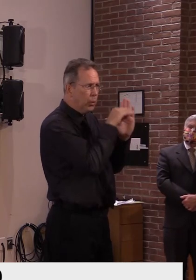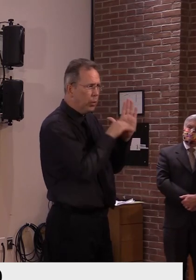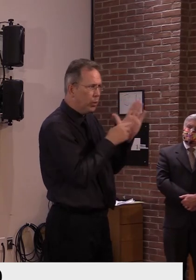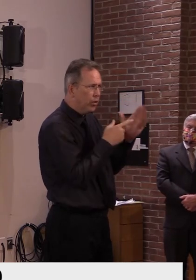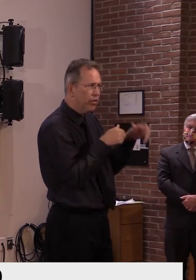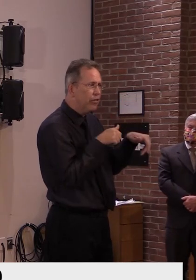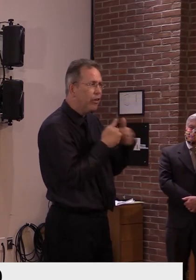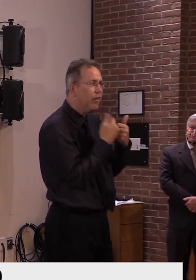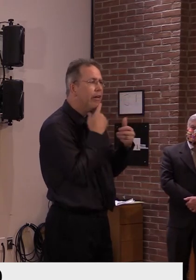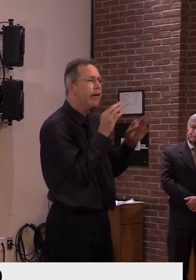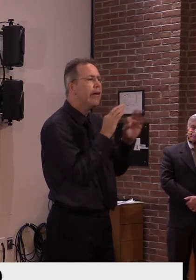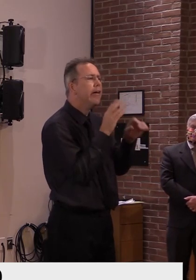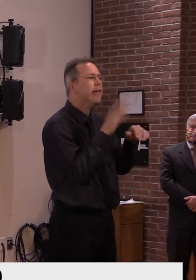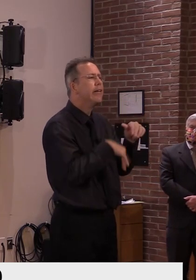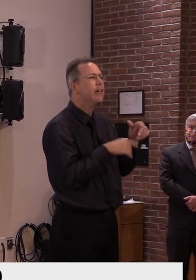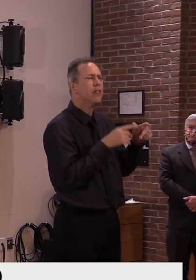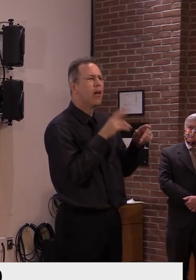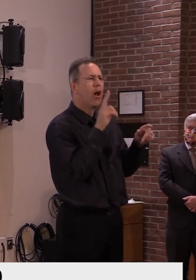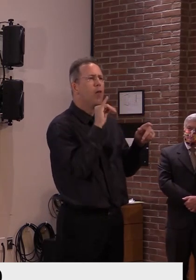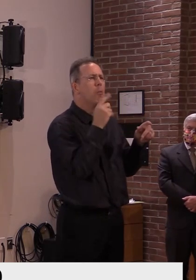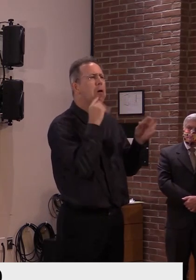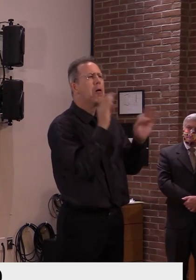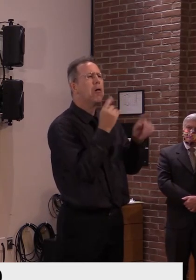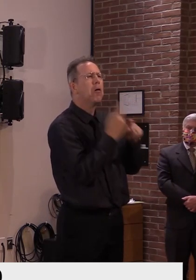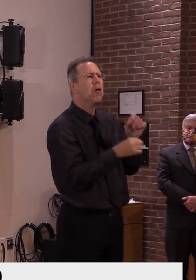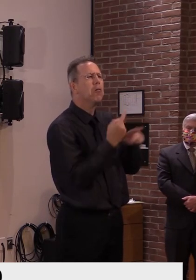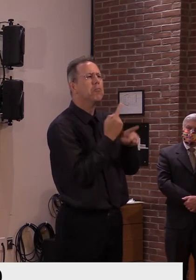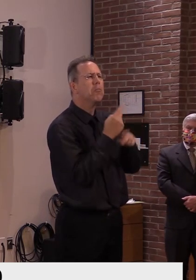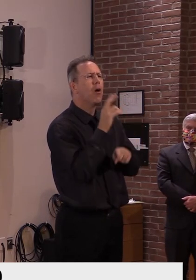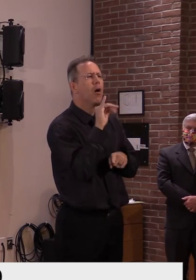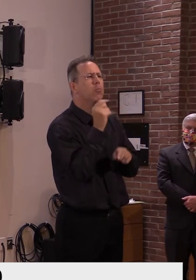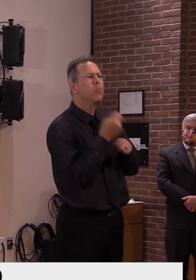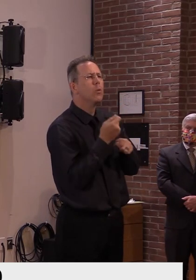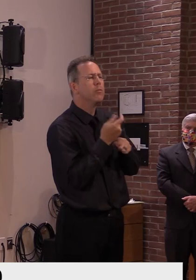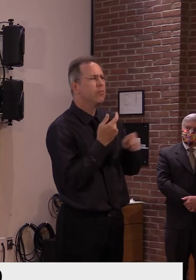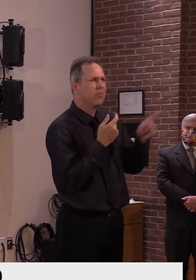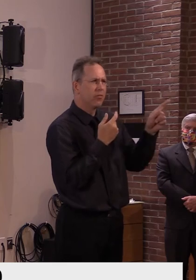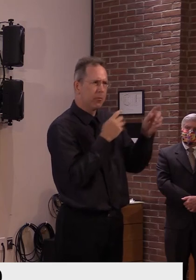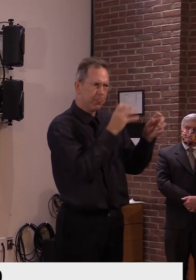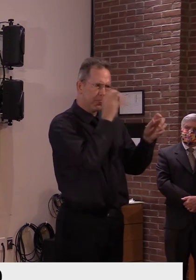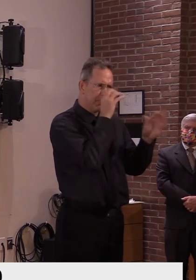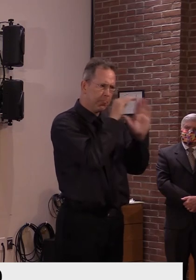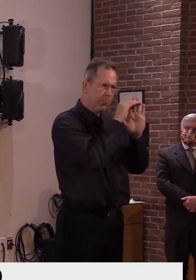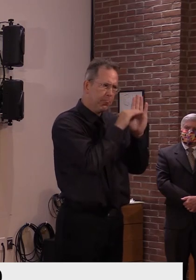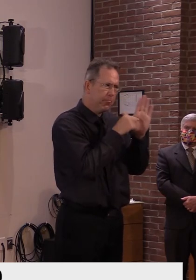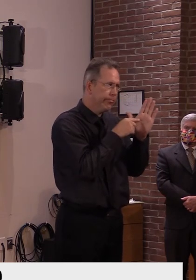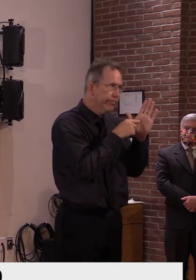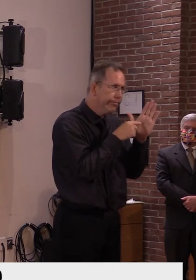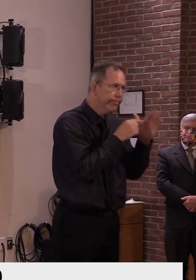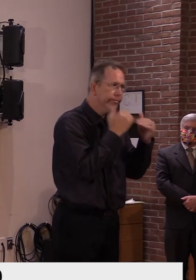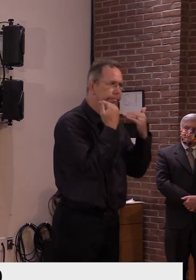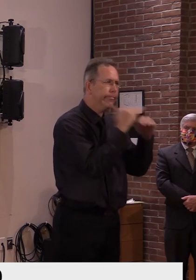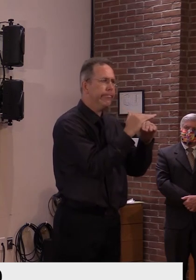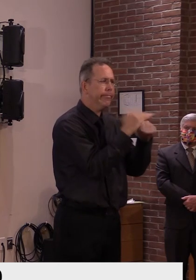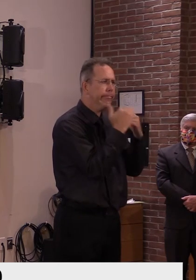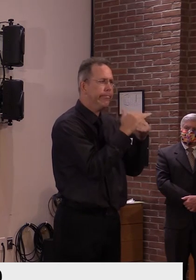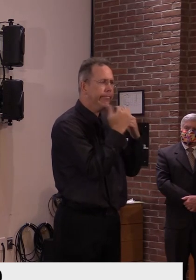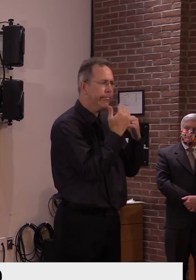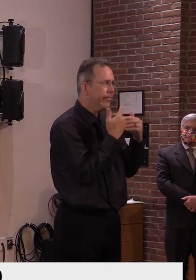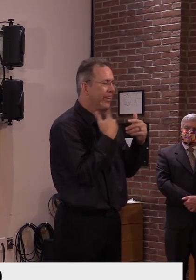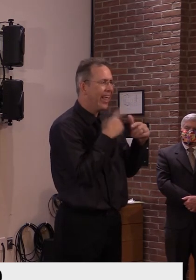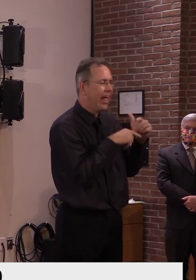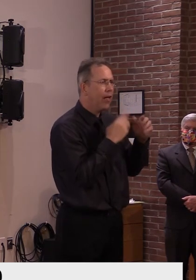keep issuing, uh, and continue, uh, obstacles that are put in the place, uh, into place, uh, that, uh, have been very